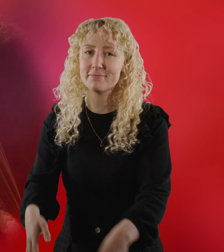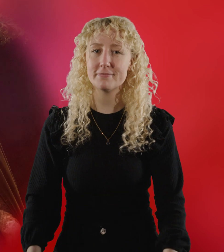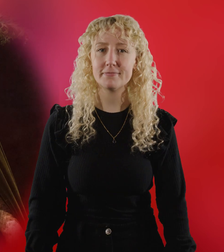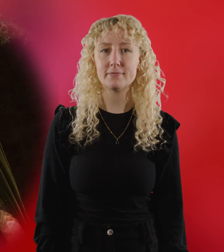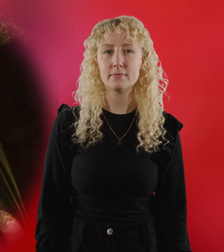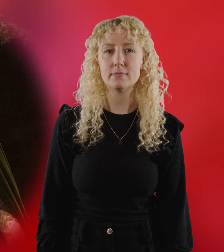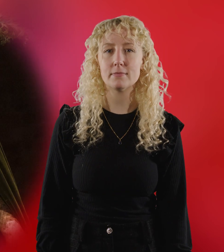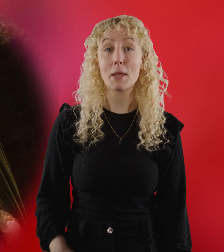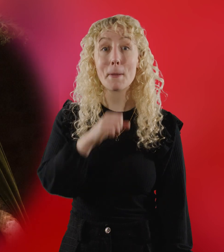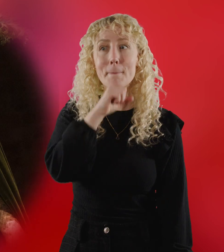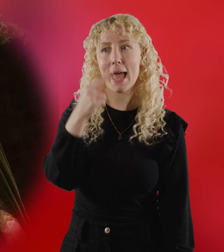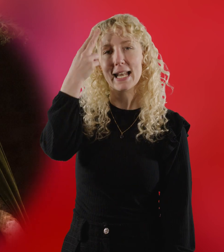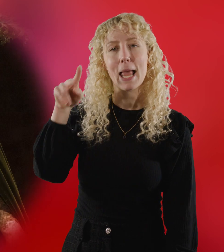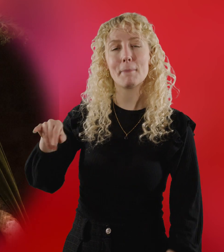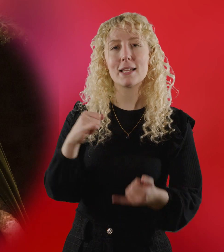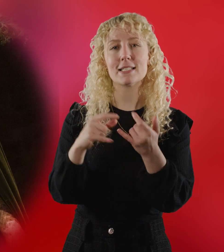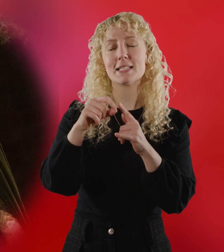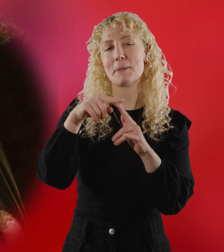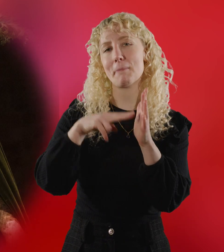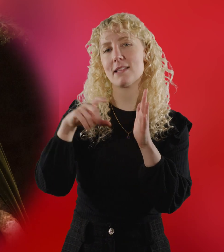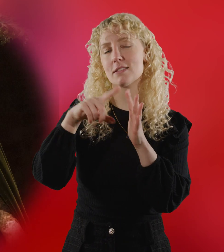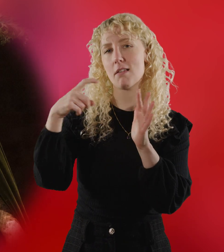Spencer arrives and proposes to Liz.